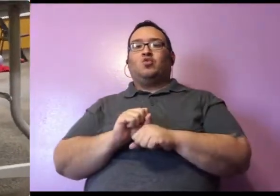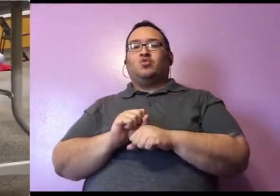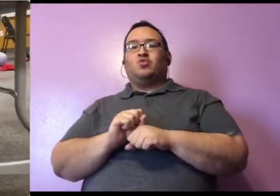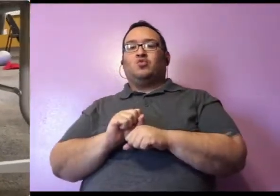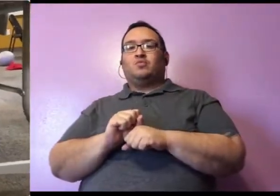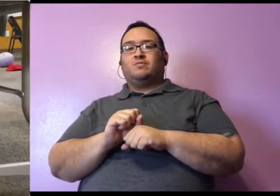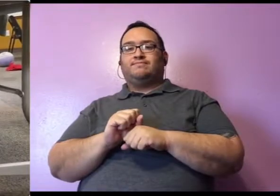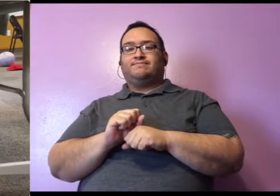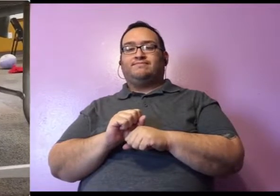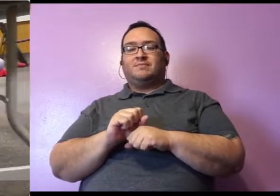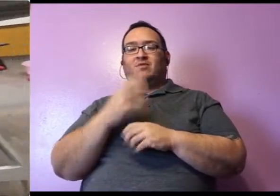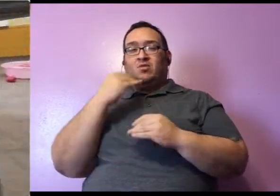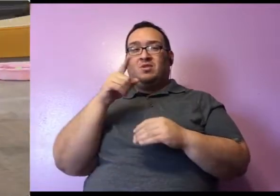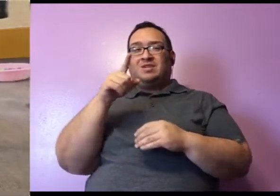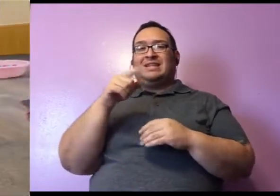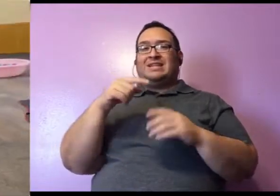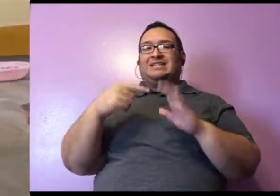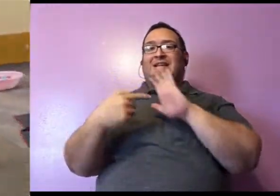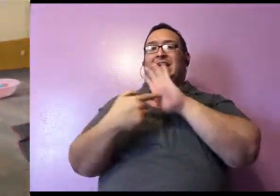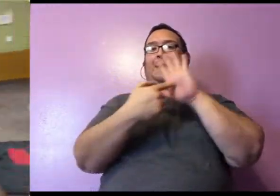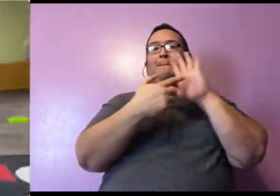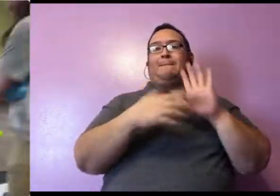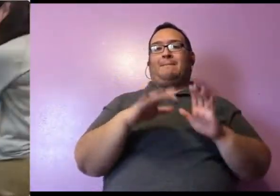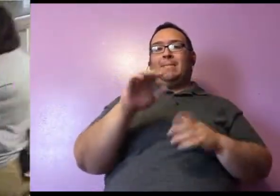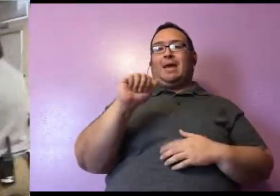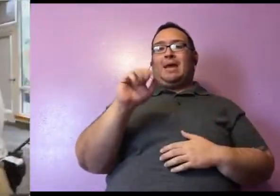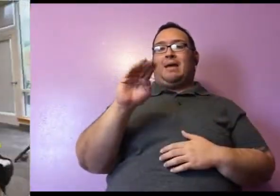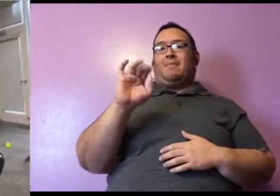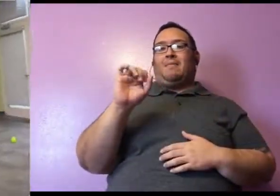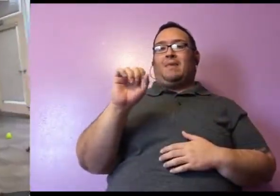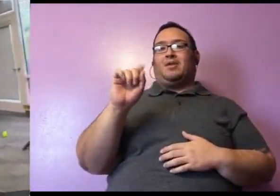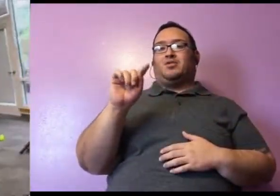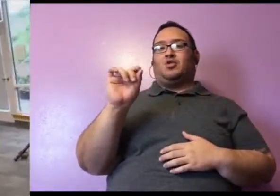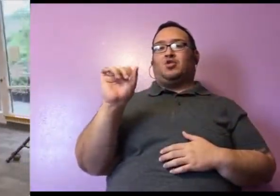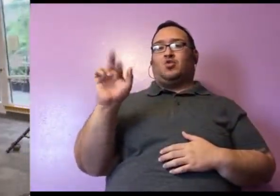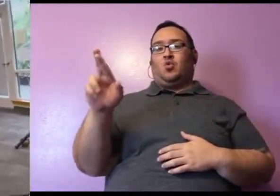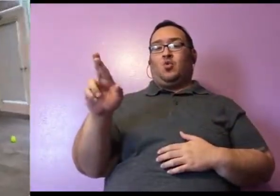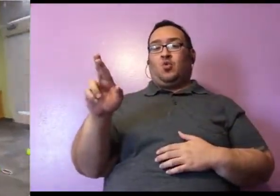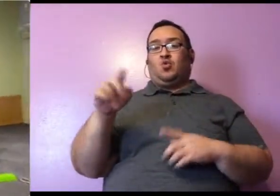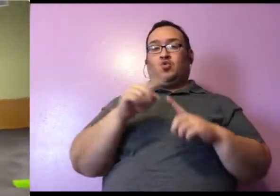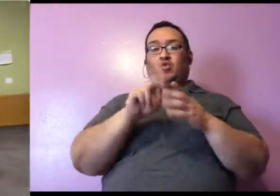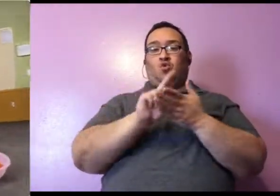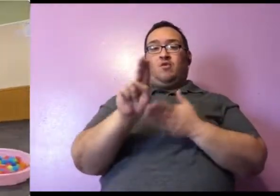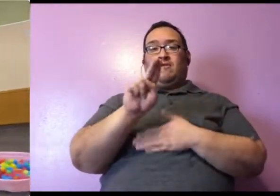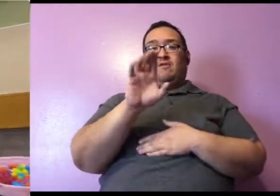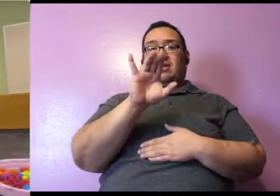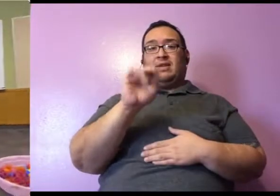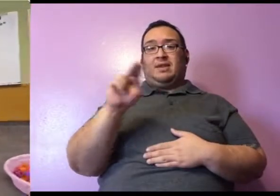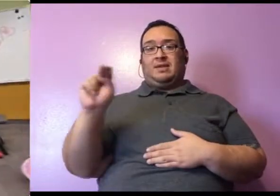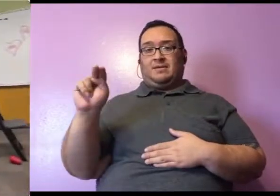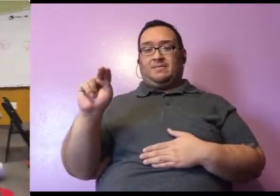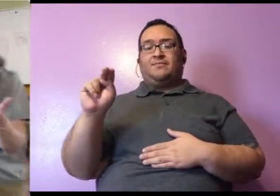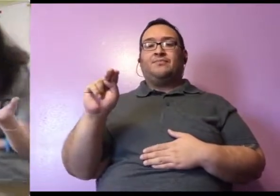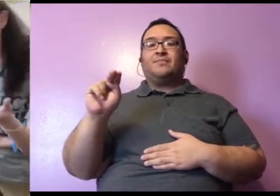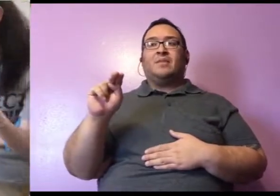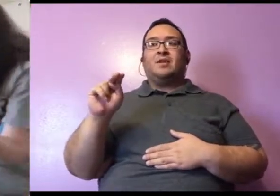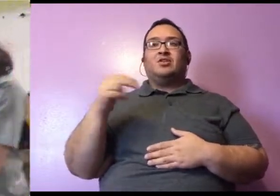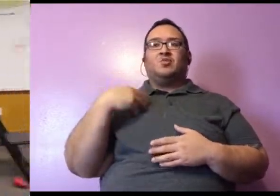Since she is an ambassador to the University of Cincinnati, we have been also getting her used to the sights and sounds of the